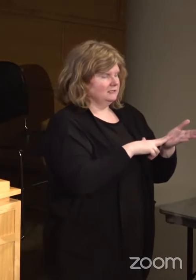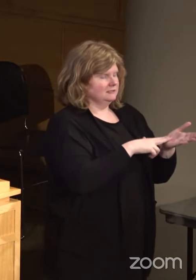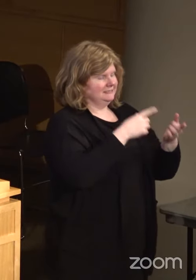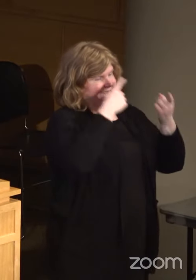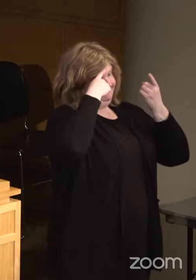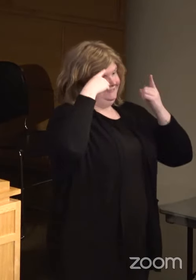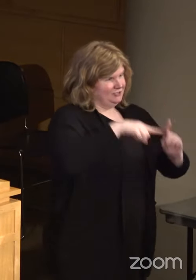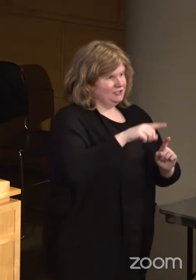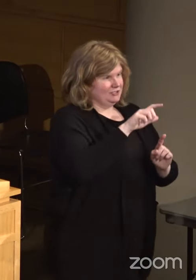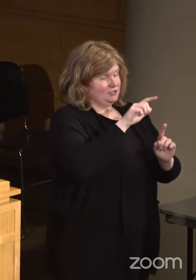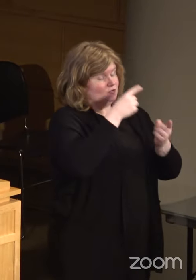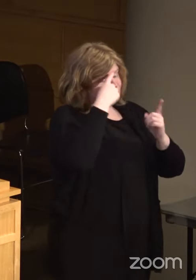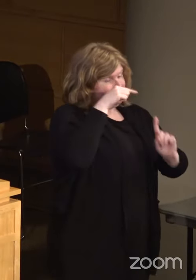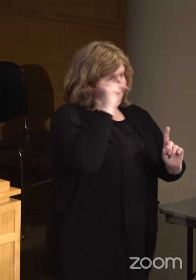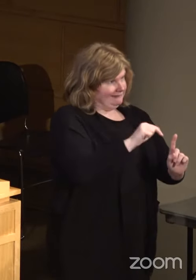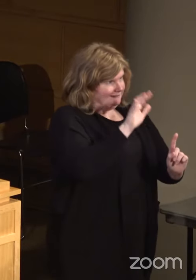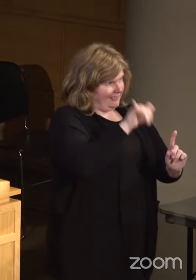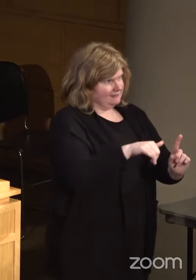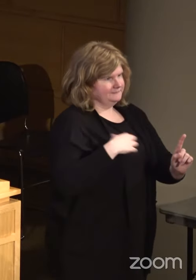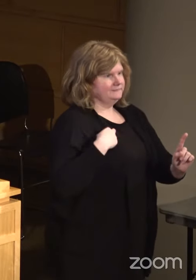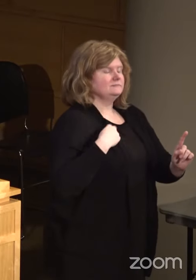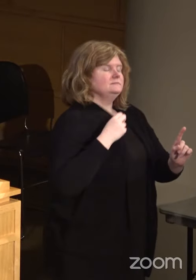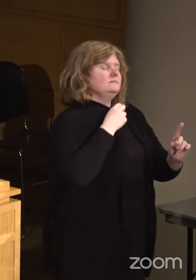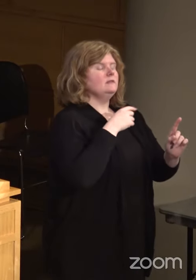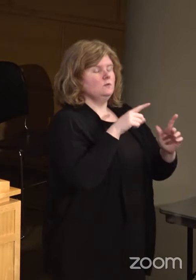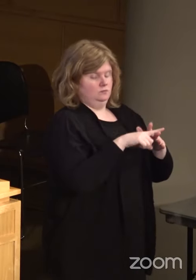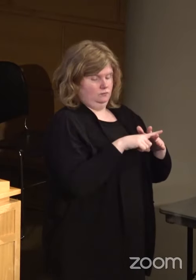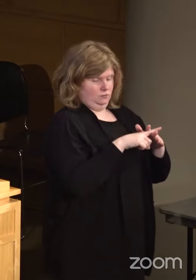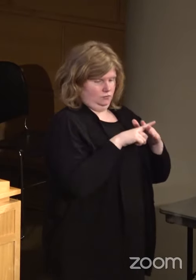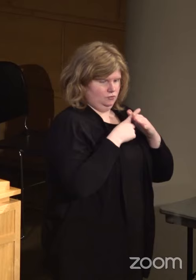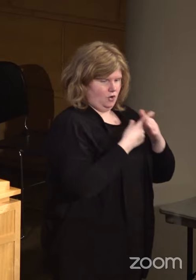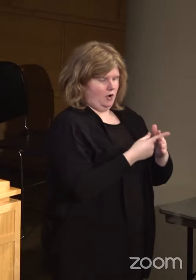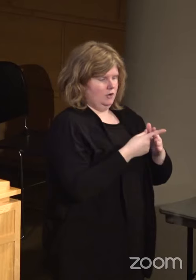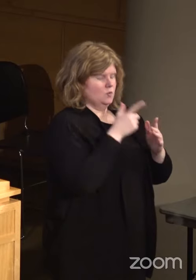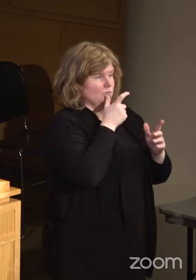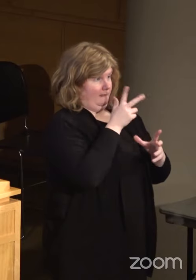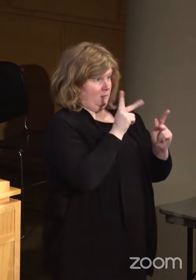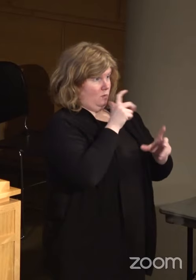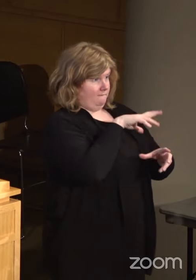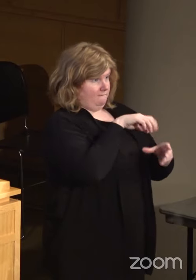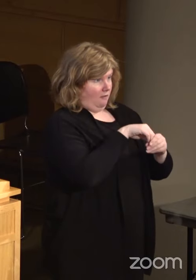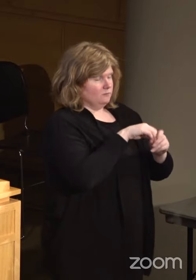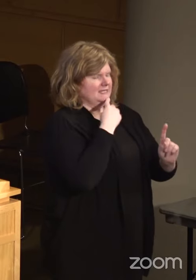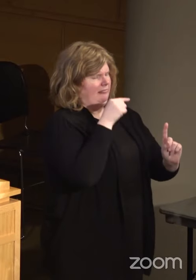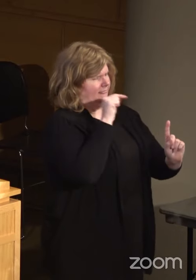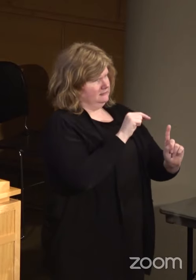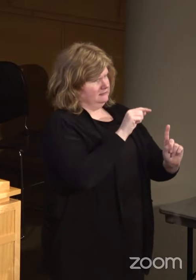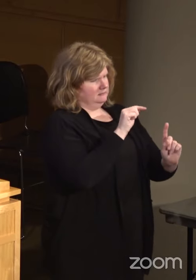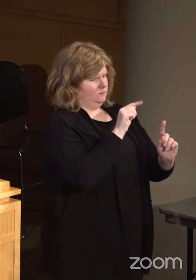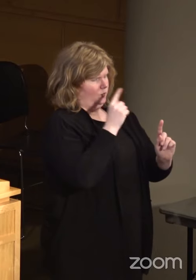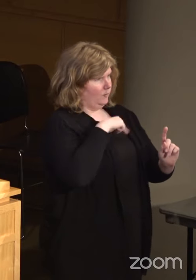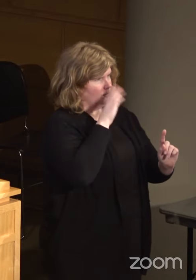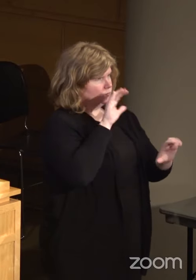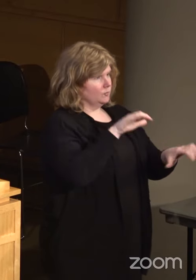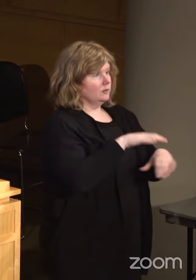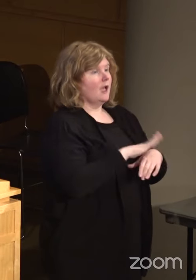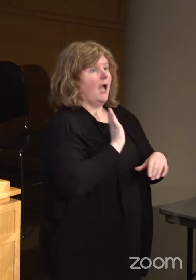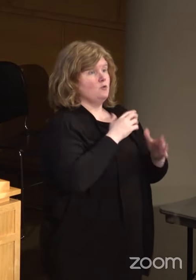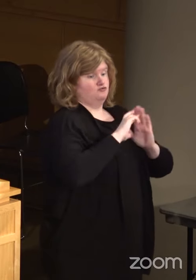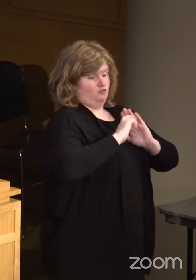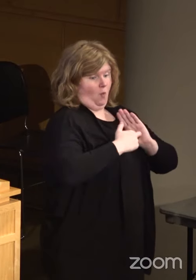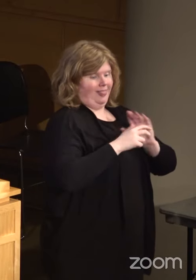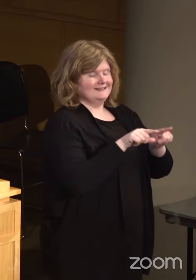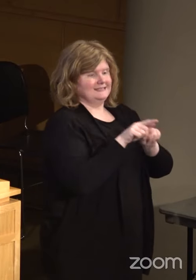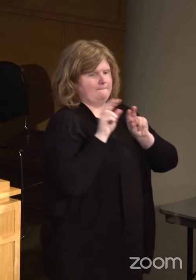and at least starting there, the parties have said this is what we agree to do, and our effort, our role as the monitor